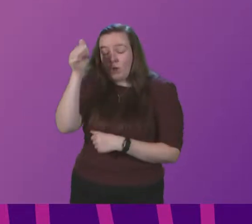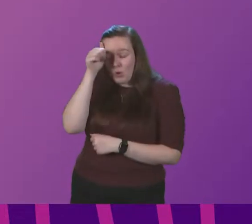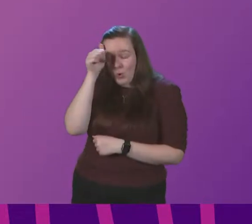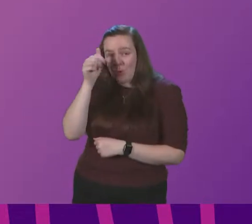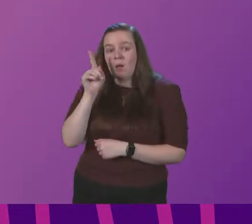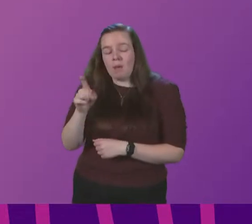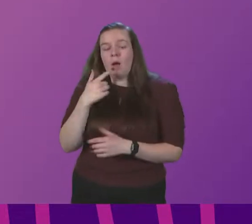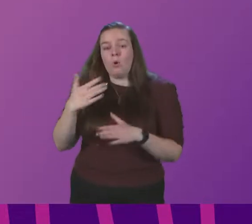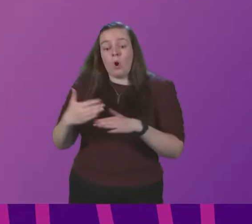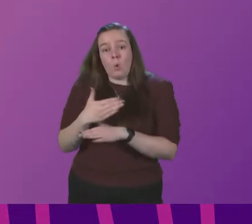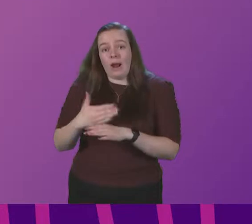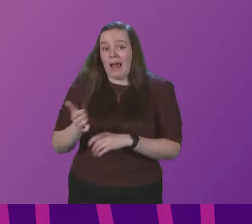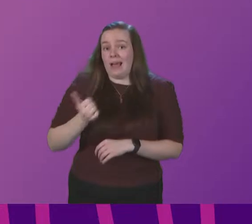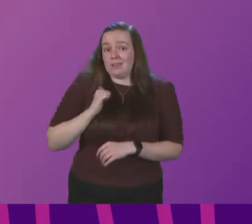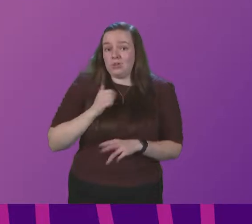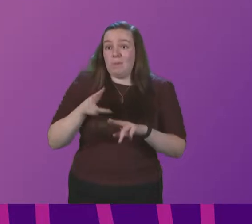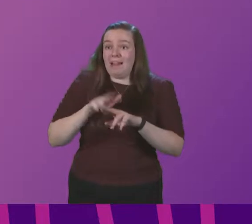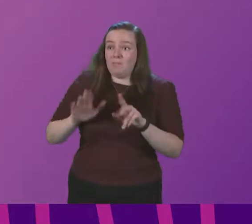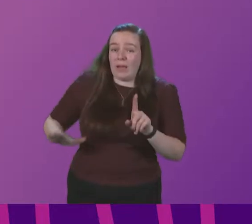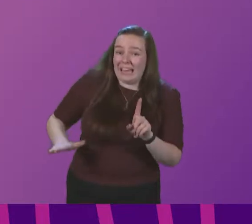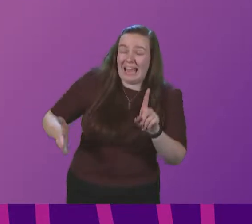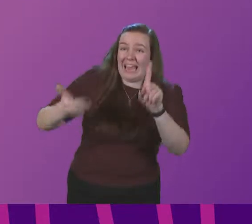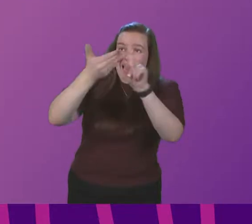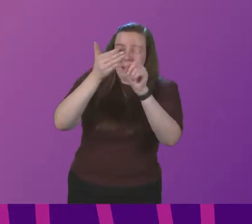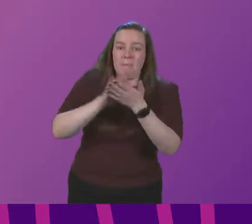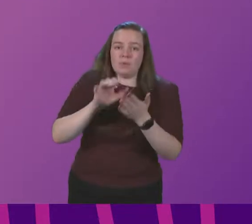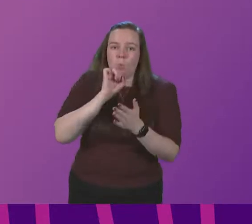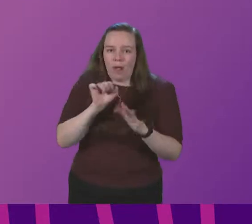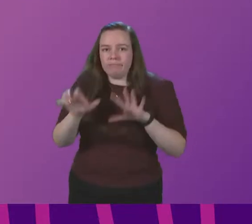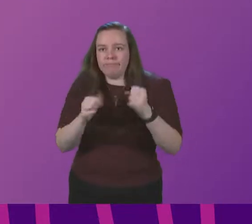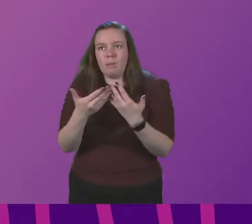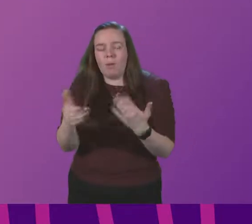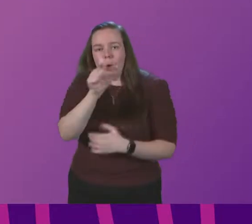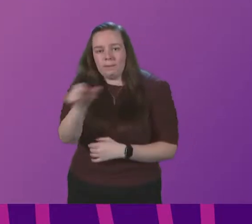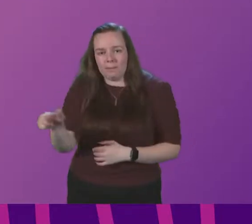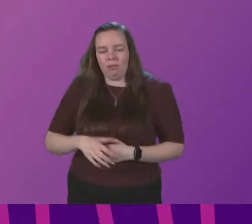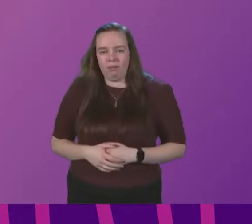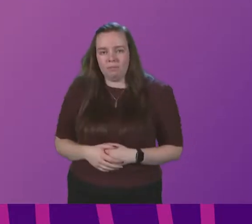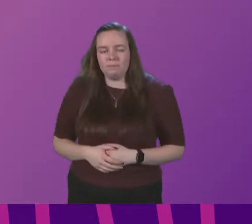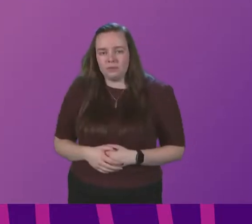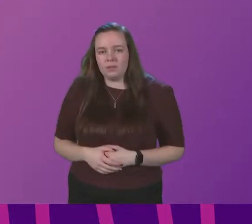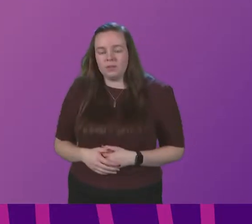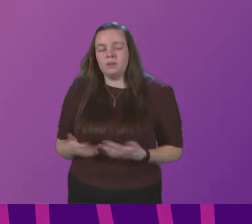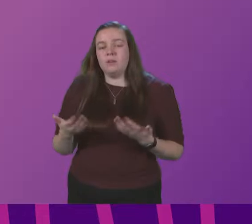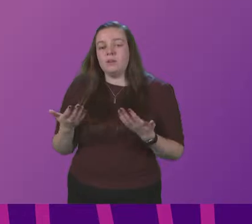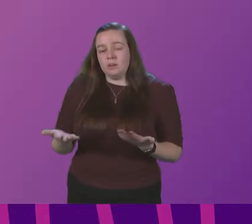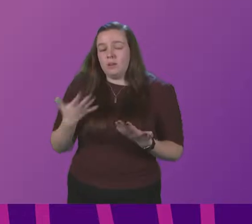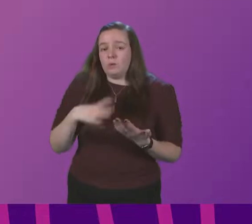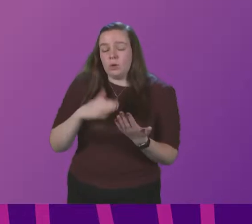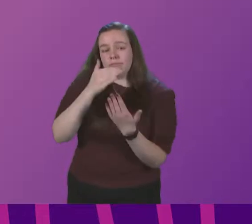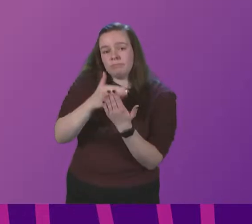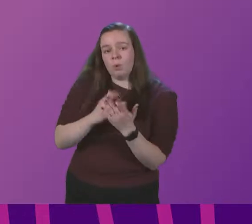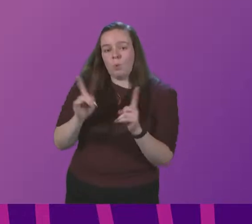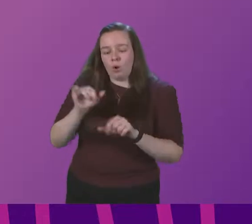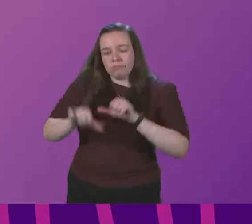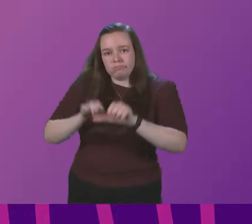But we are working on the basis that the higher we aim, the further we will get. Let me now then therefore set out the steps